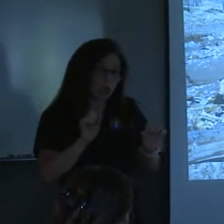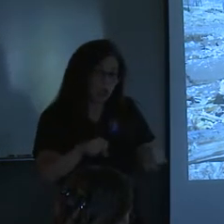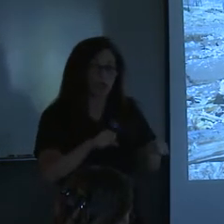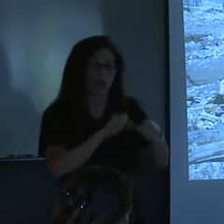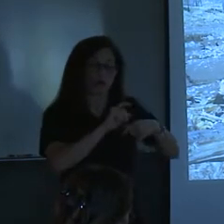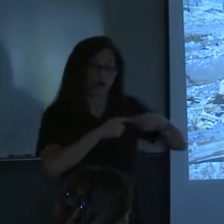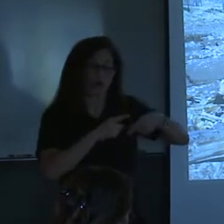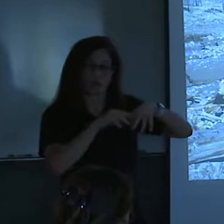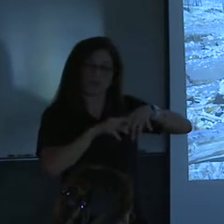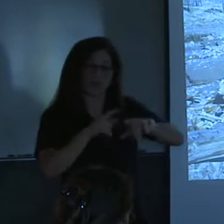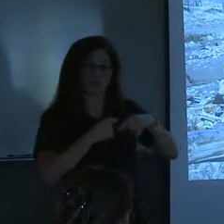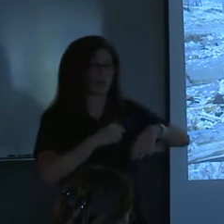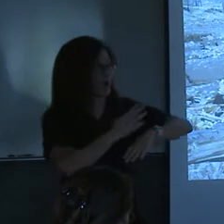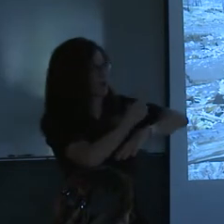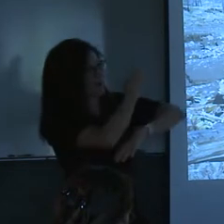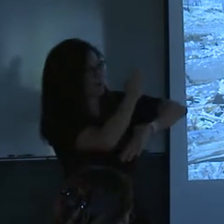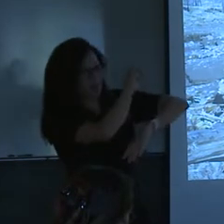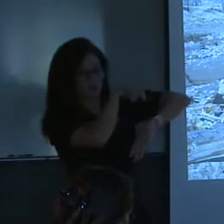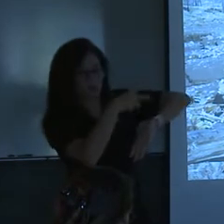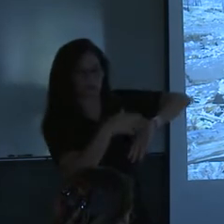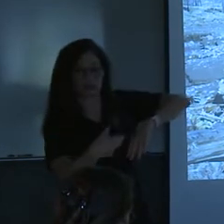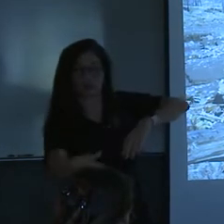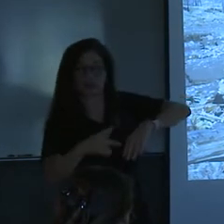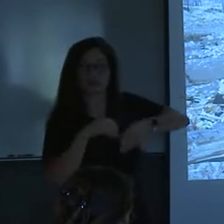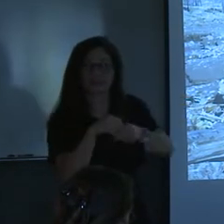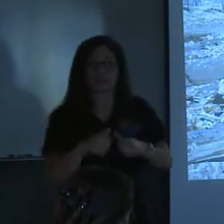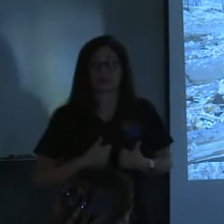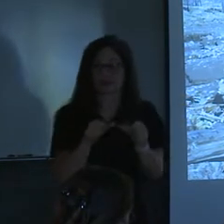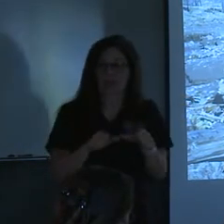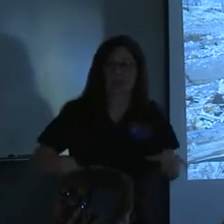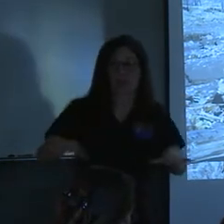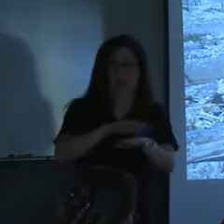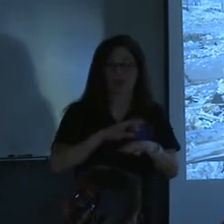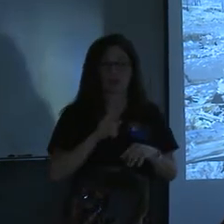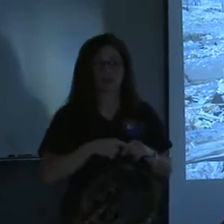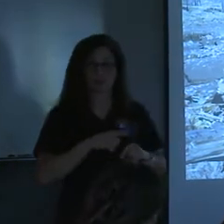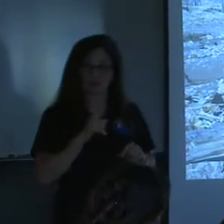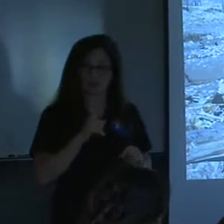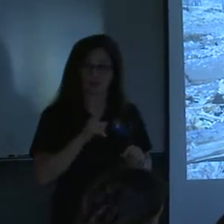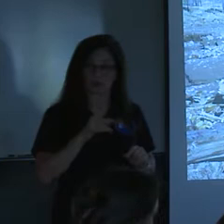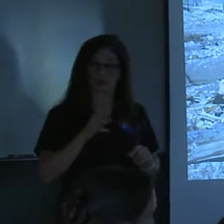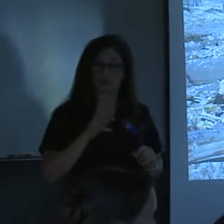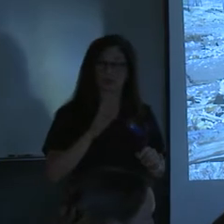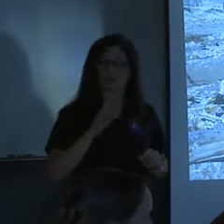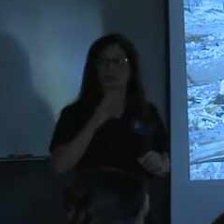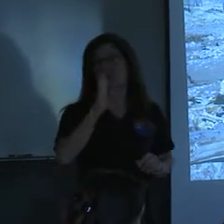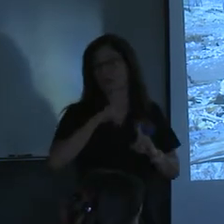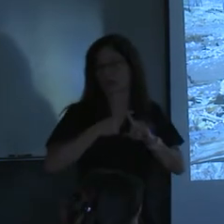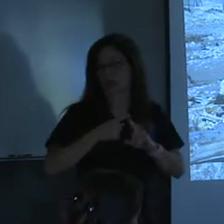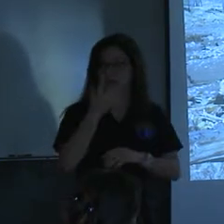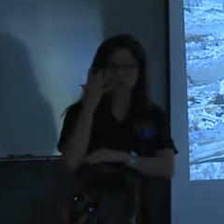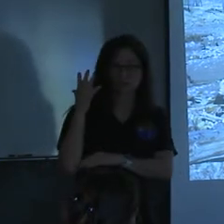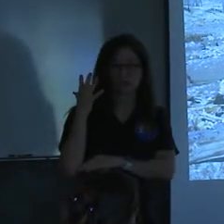steeper slopes up here, all the way down into the residential area. So when you talked about that there was trees and